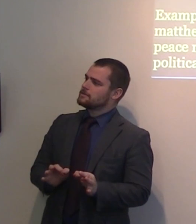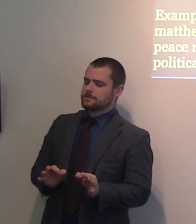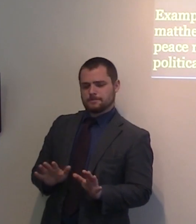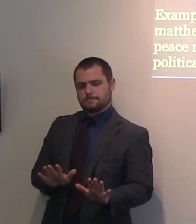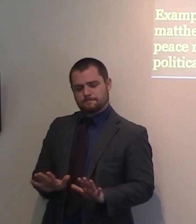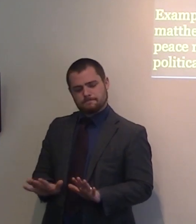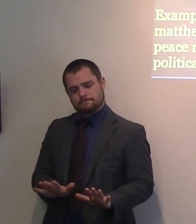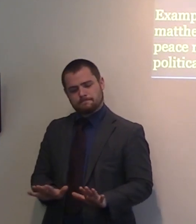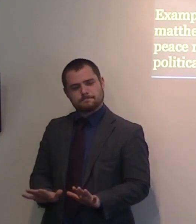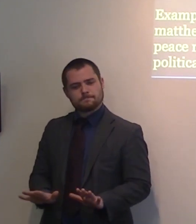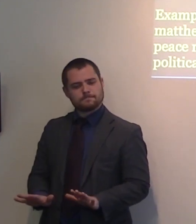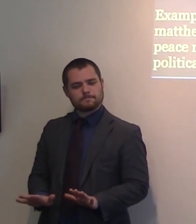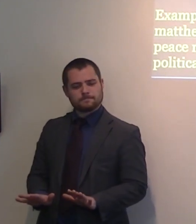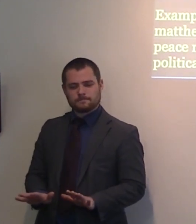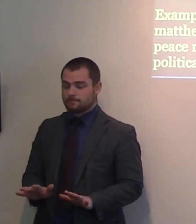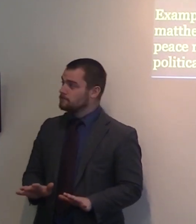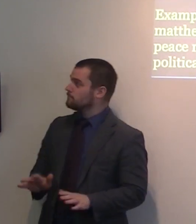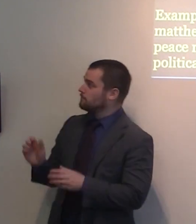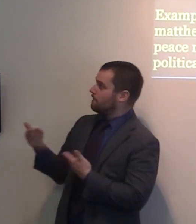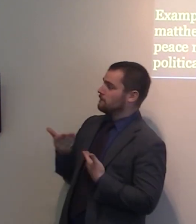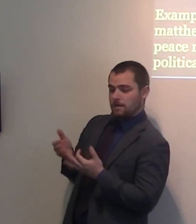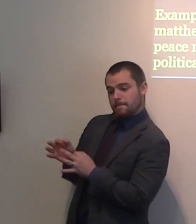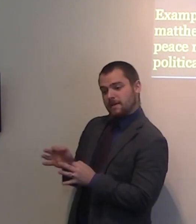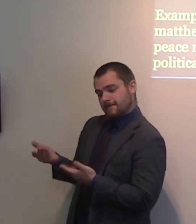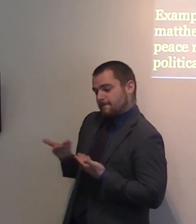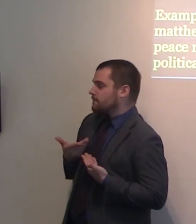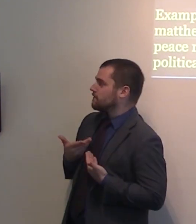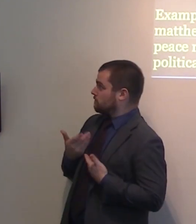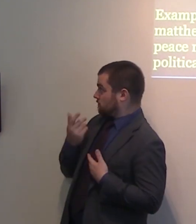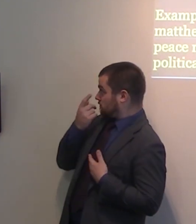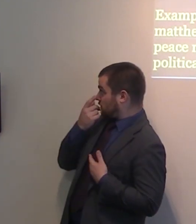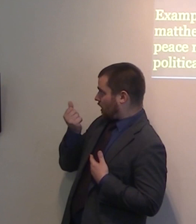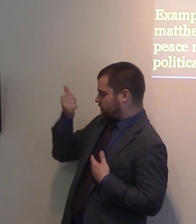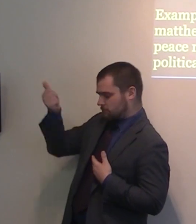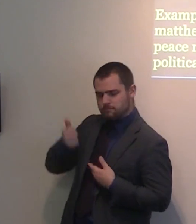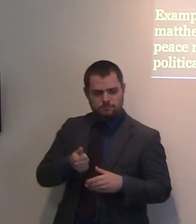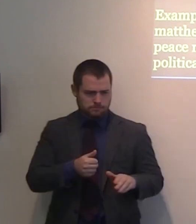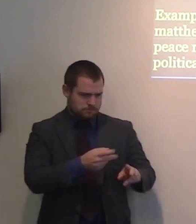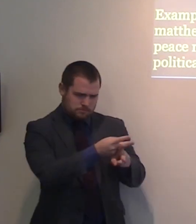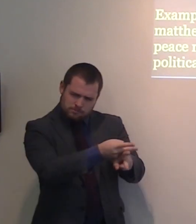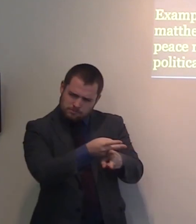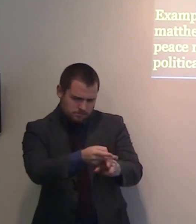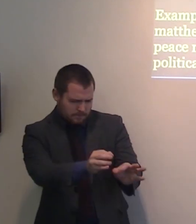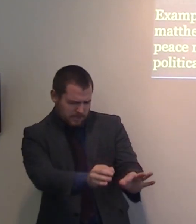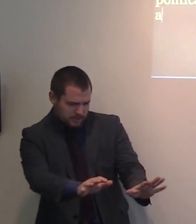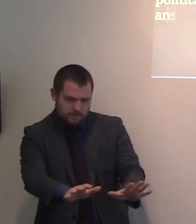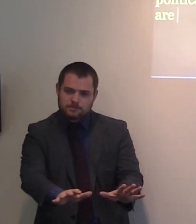gives us that capacity, he gives us that possibility. Then we become the salt of the earth, which means